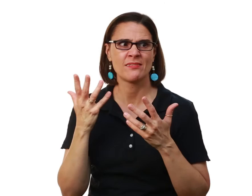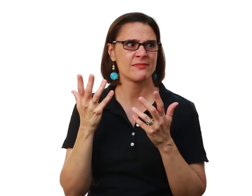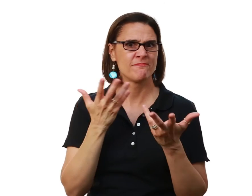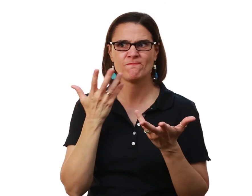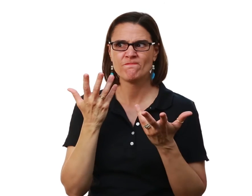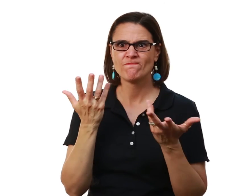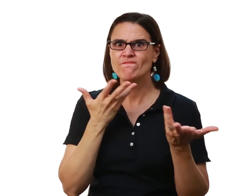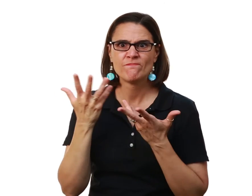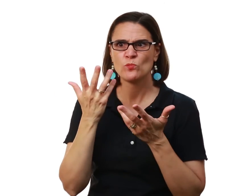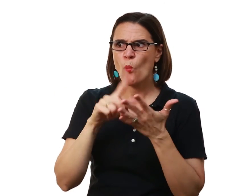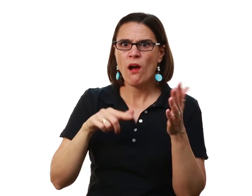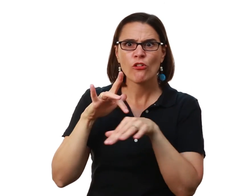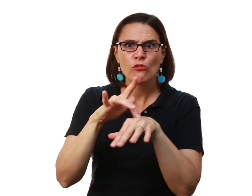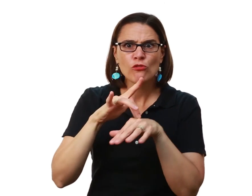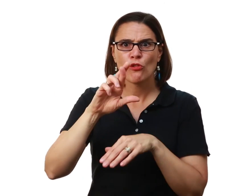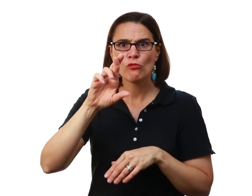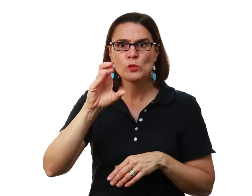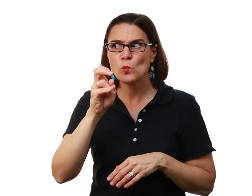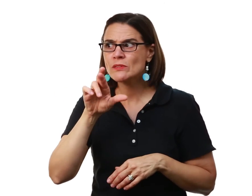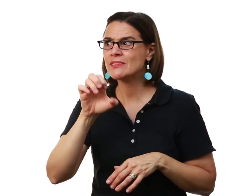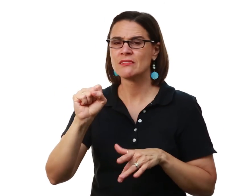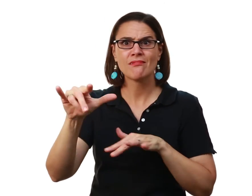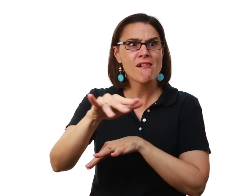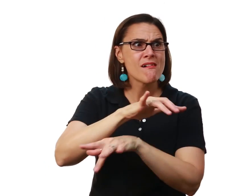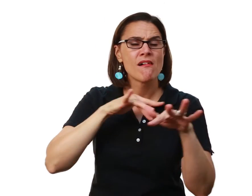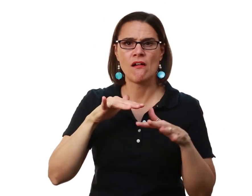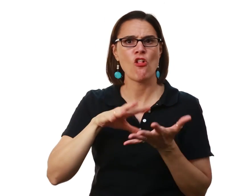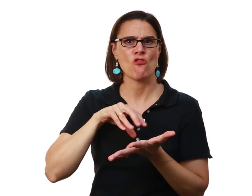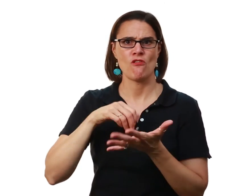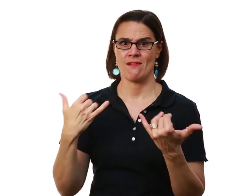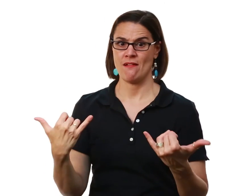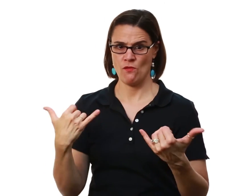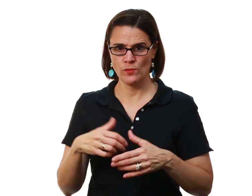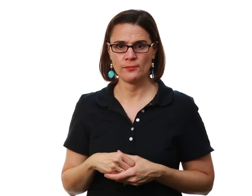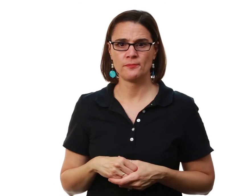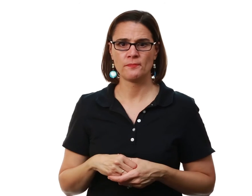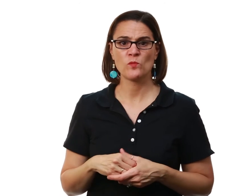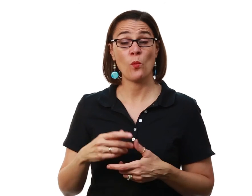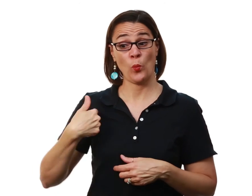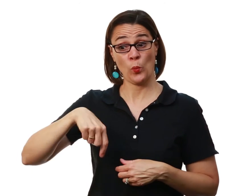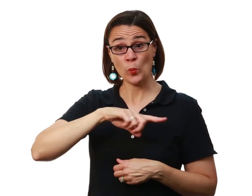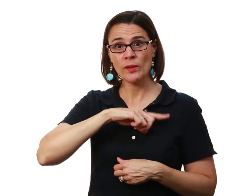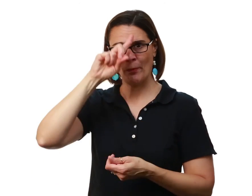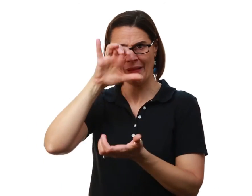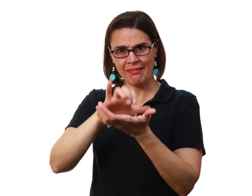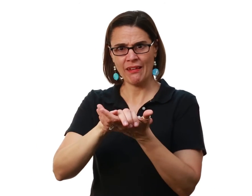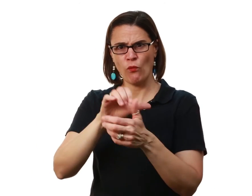how We are finding different resources We are learning different methods We believe that as we